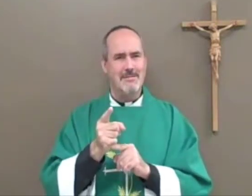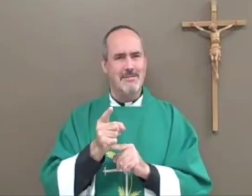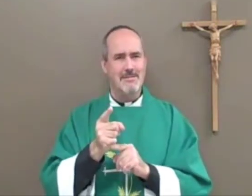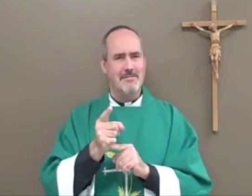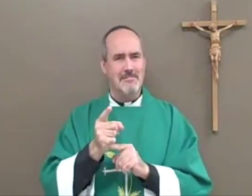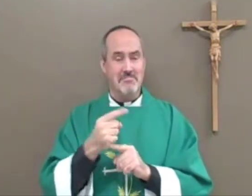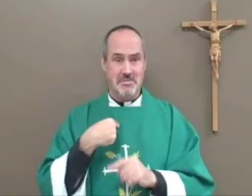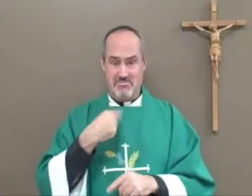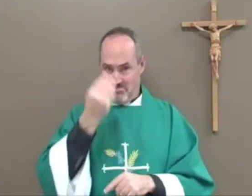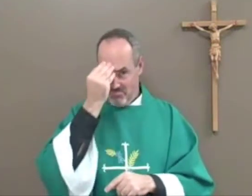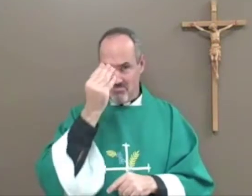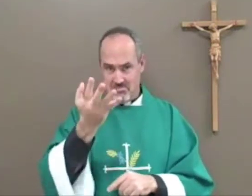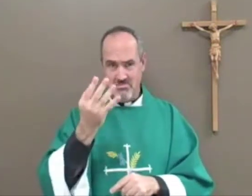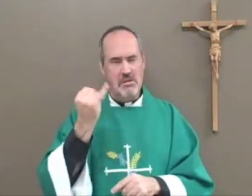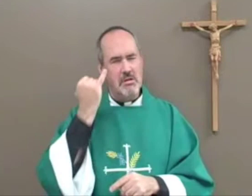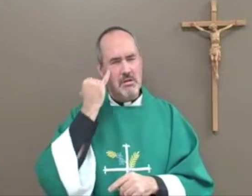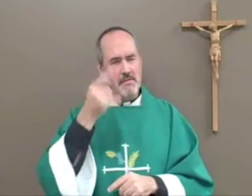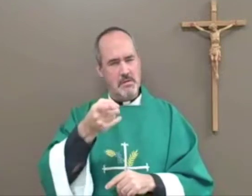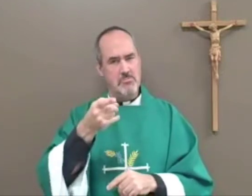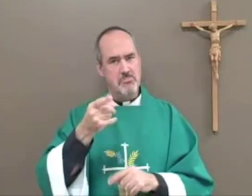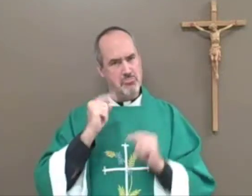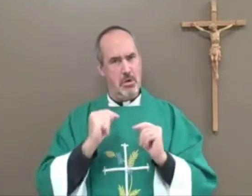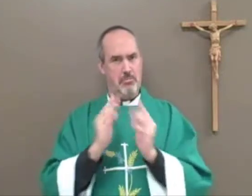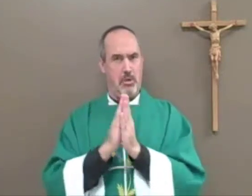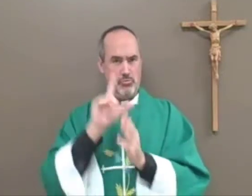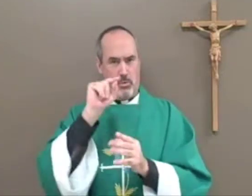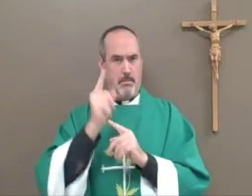I encourage you to try praying for just 20 minutes every day.